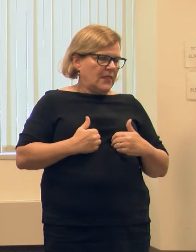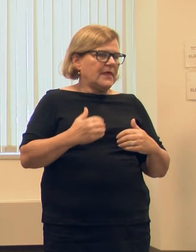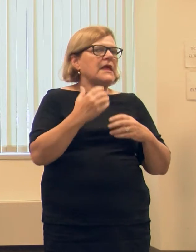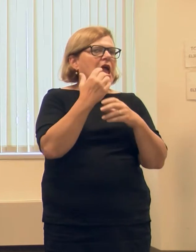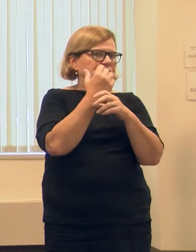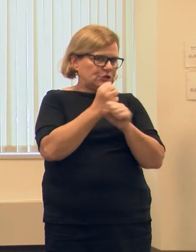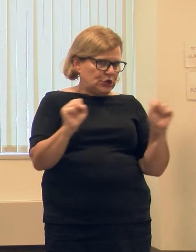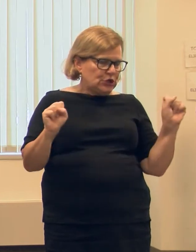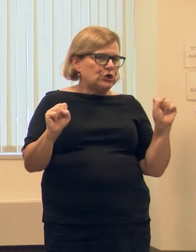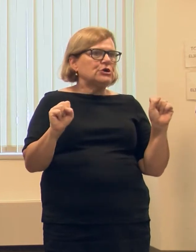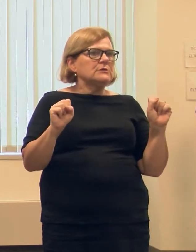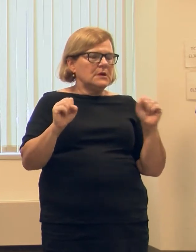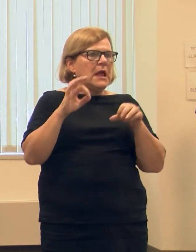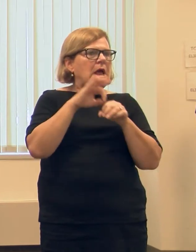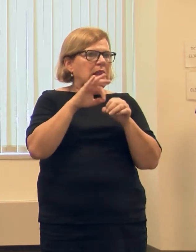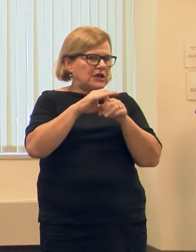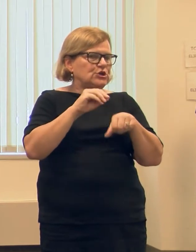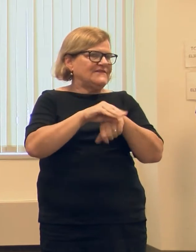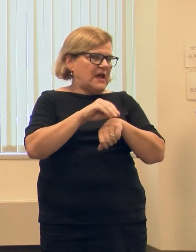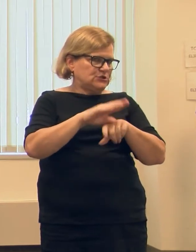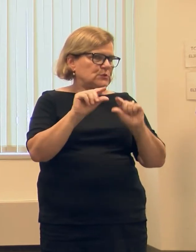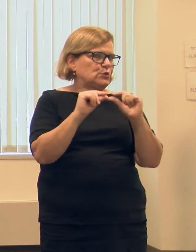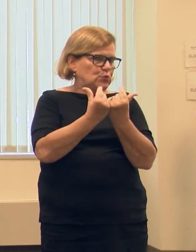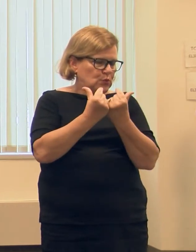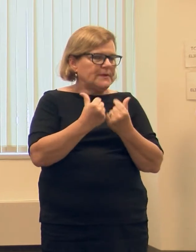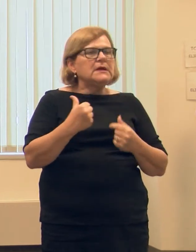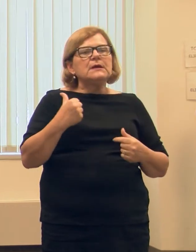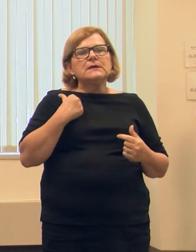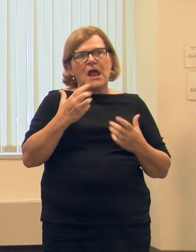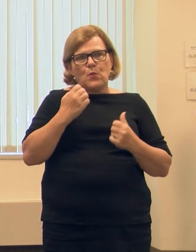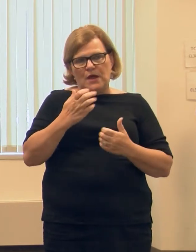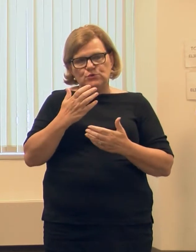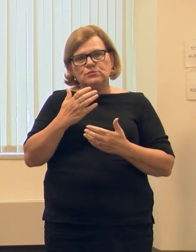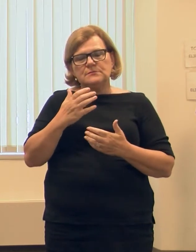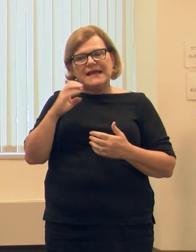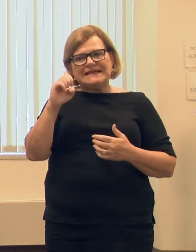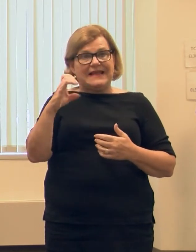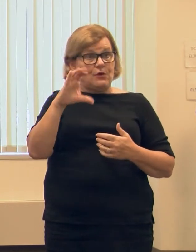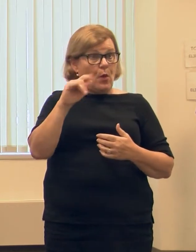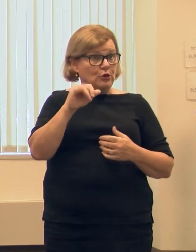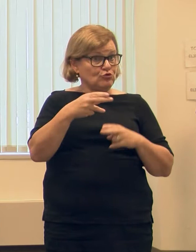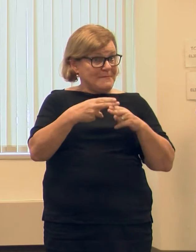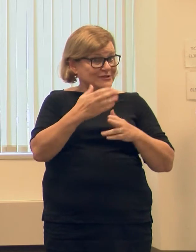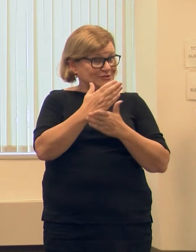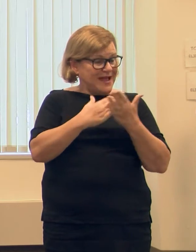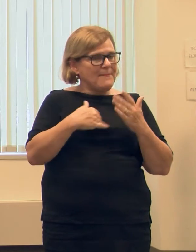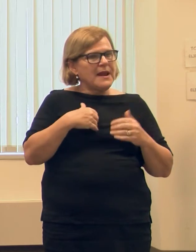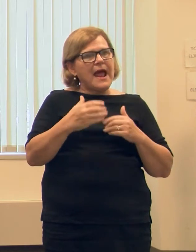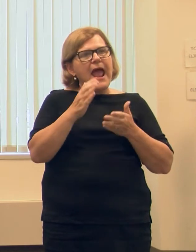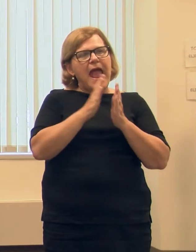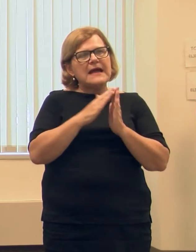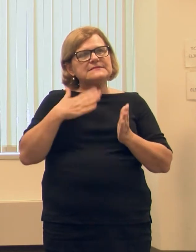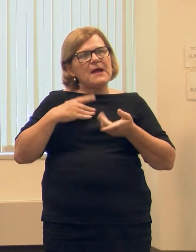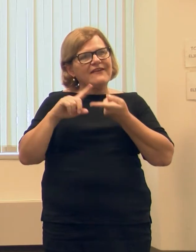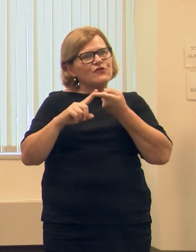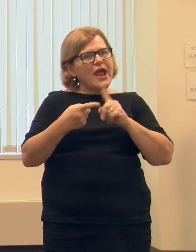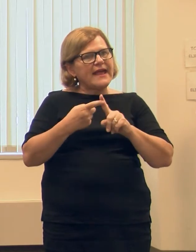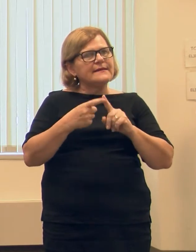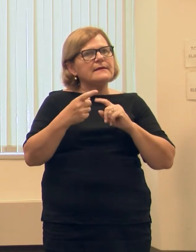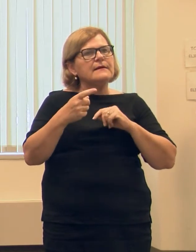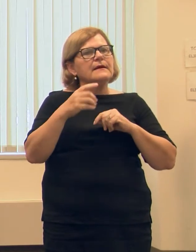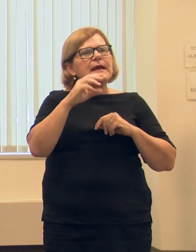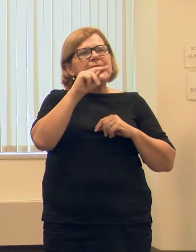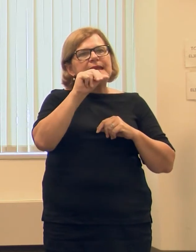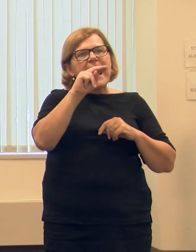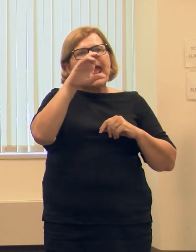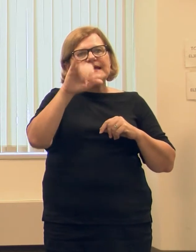Secure Elections Advisory Group. And I do want to, Executive Coulter mentioned some of them. I asked my colleague, County Commissioner